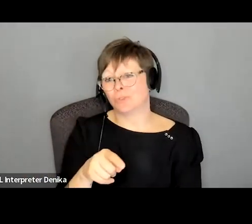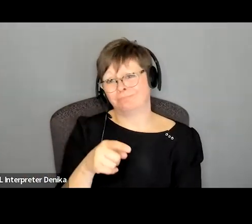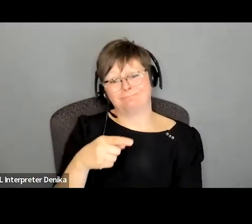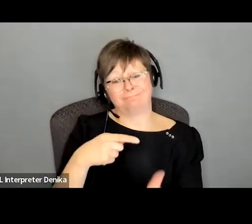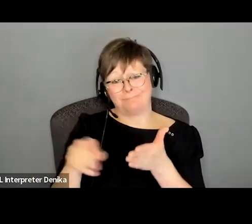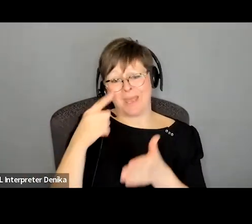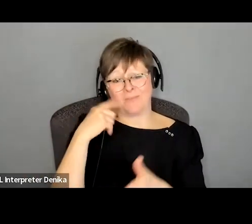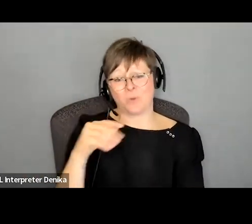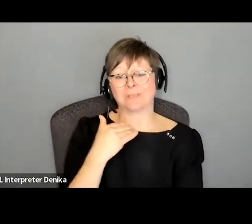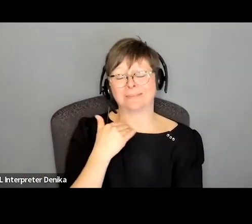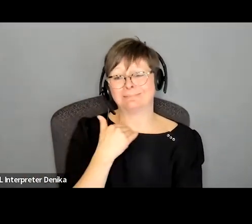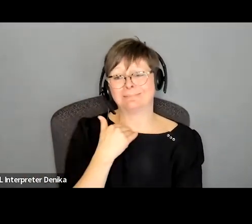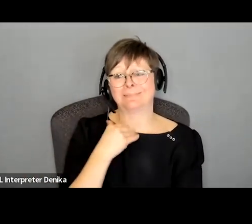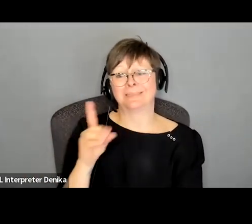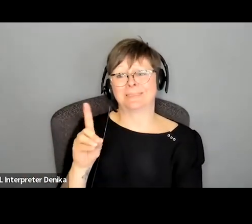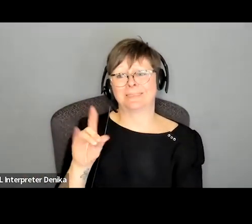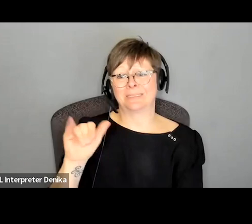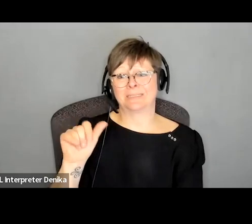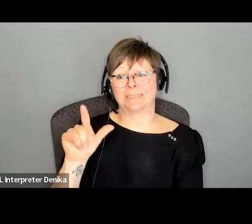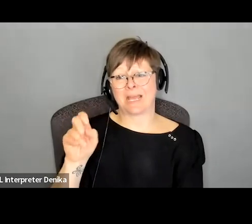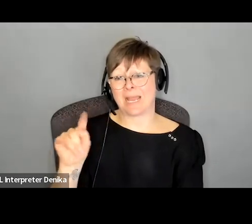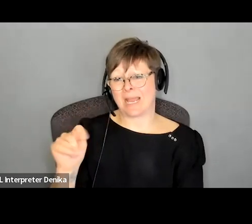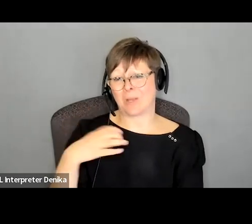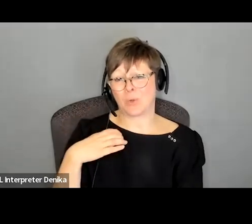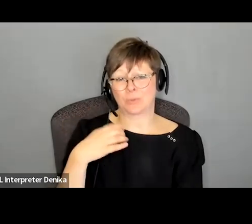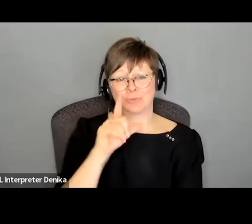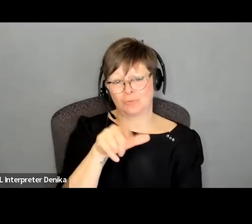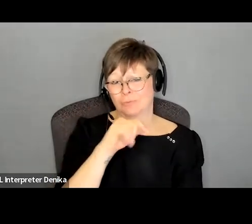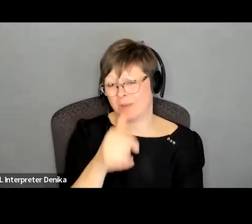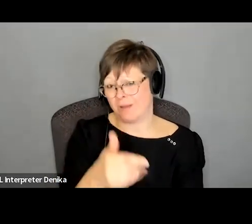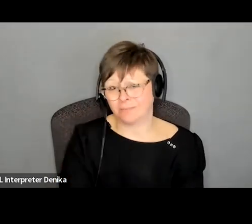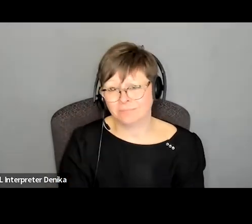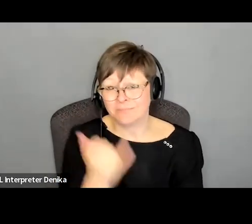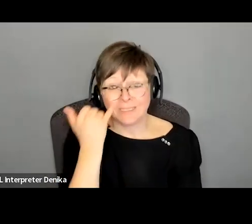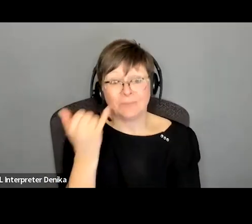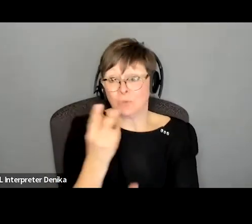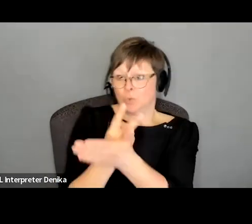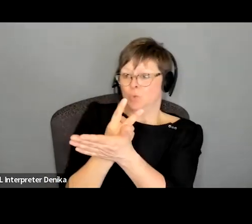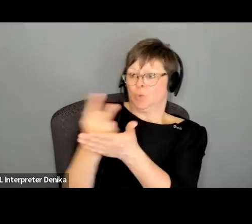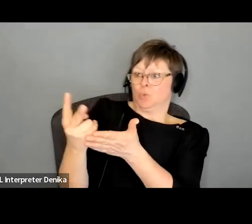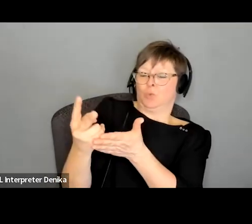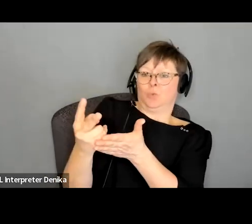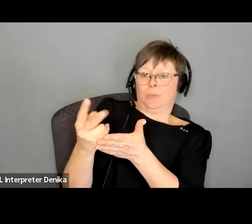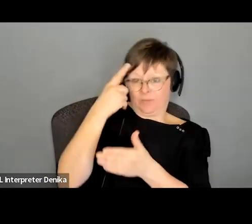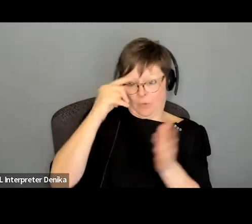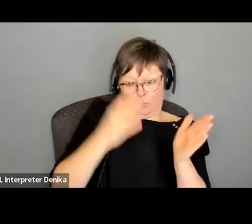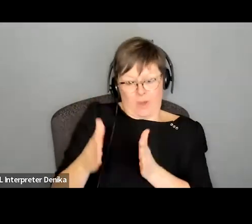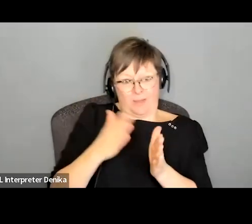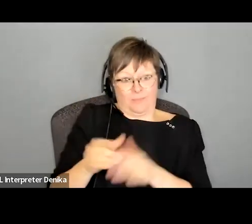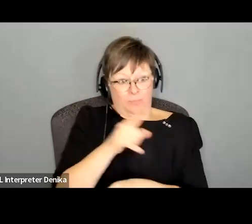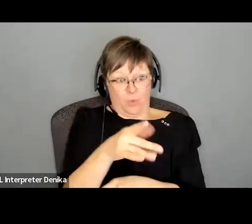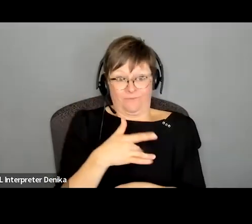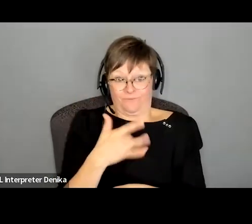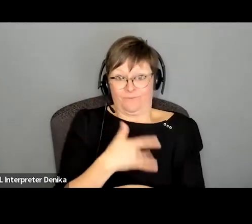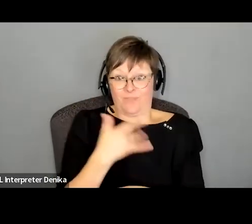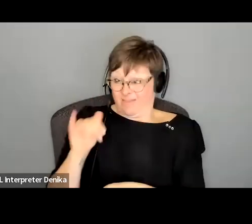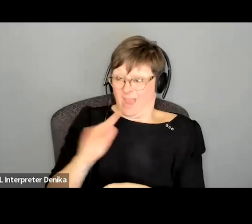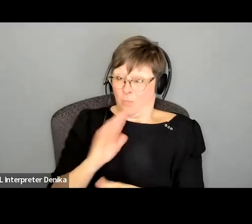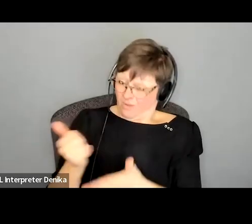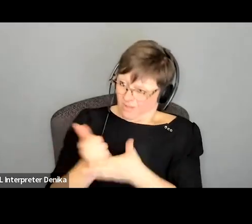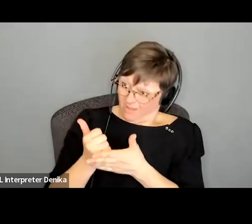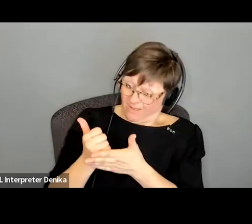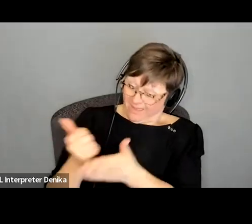and if you've got forever i mean if you've got you know two weeks to prep and you feel that that's going to help your character